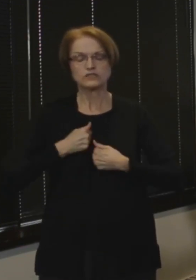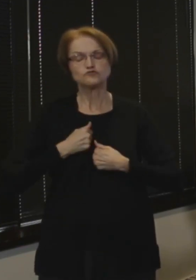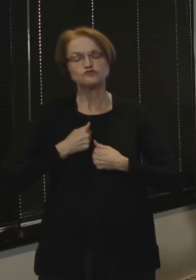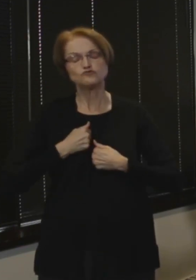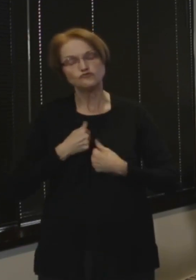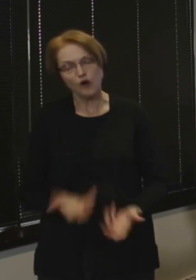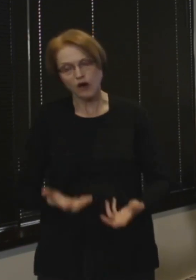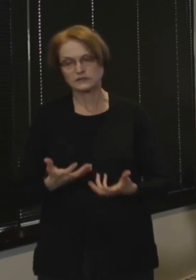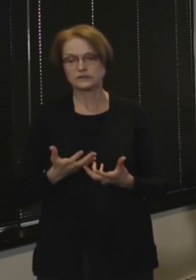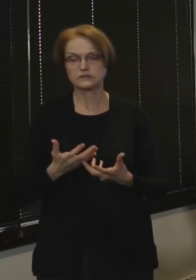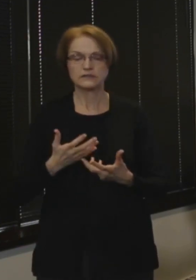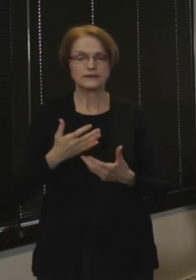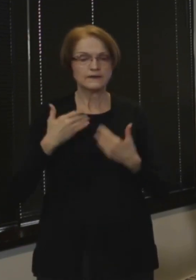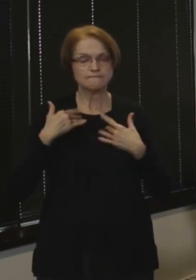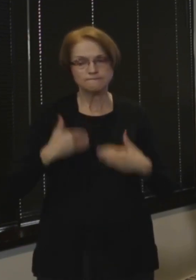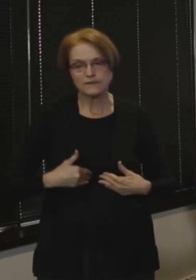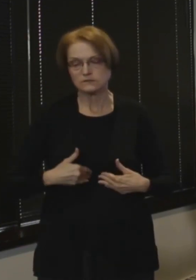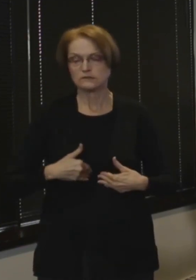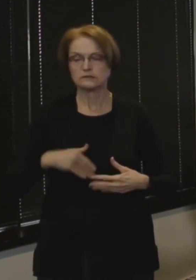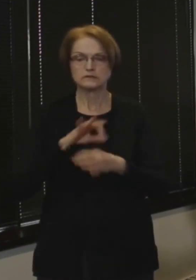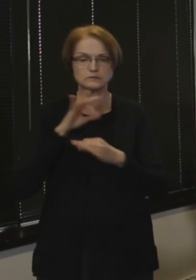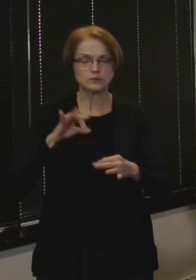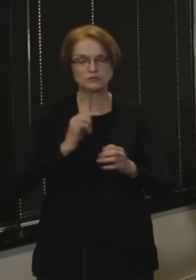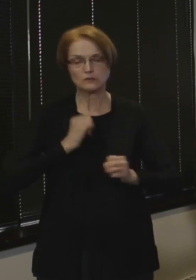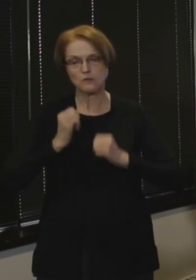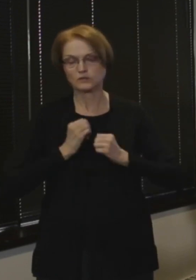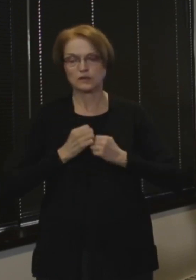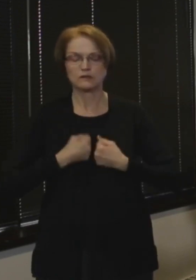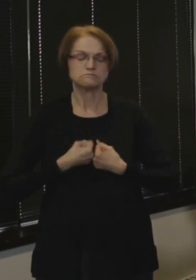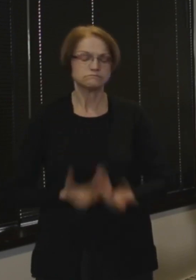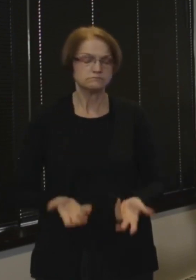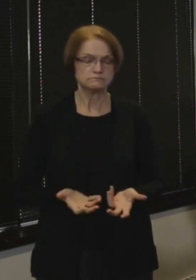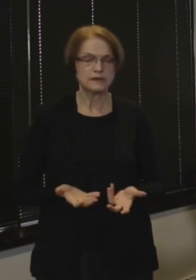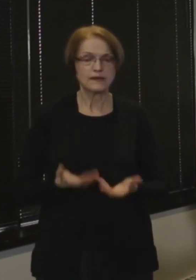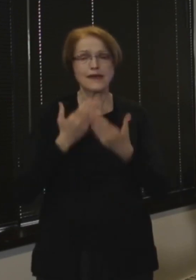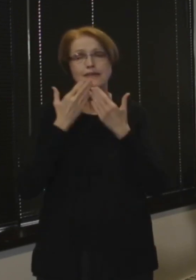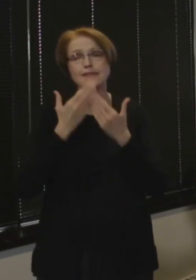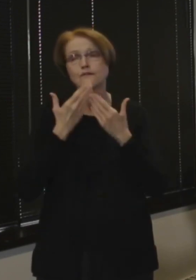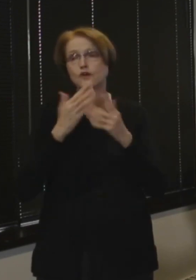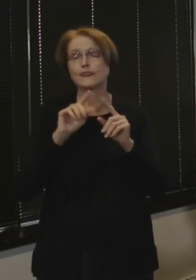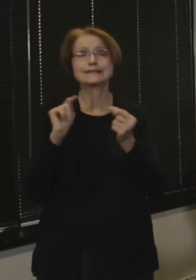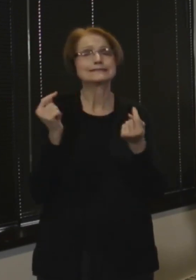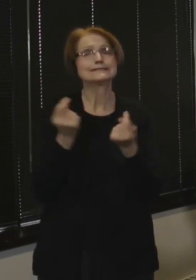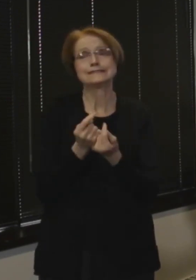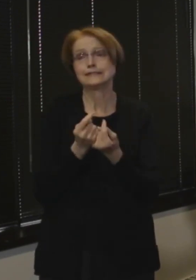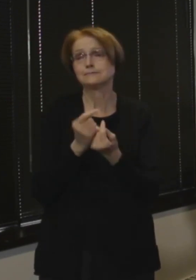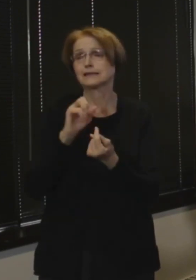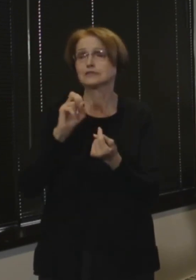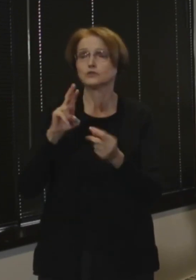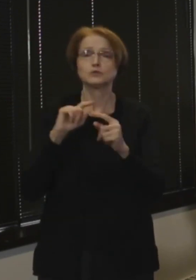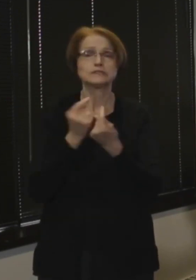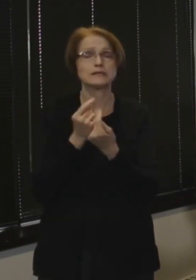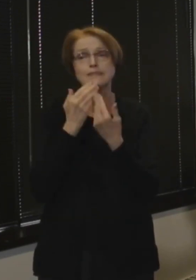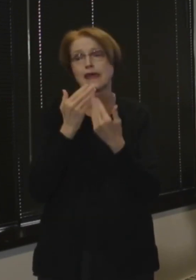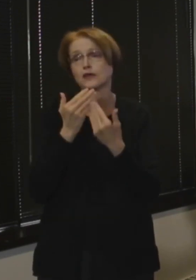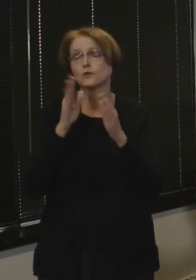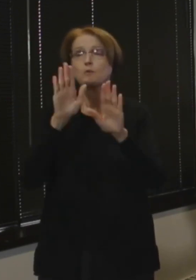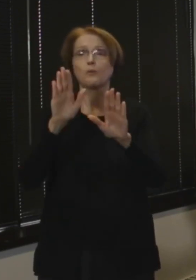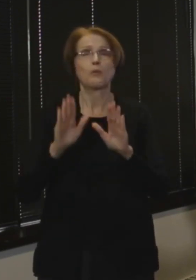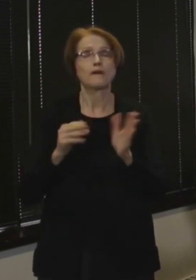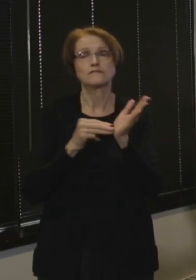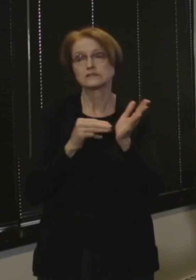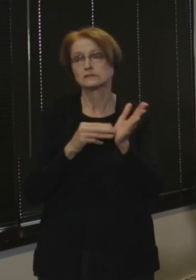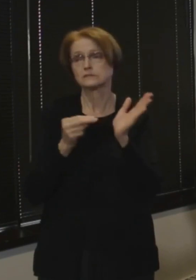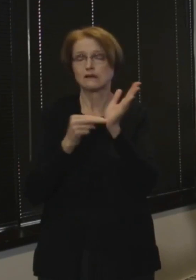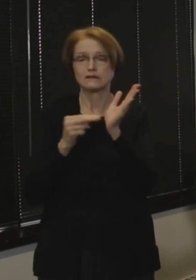physically, spiritually, and emotionally drained. I am thankful for the team that I am able to work with. Wonderful physicians,